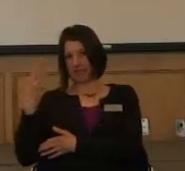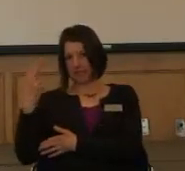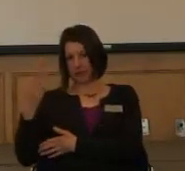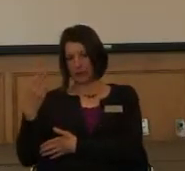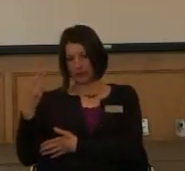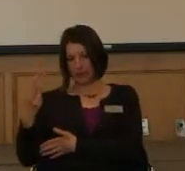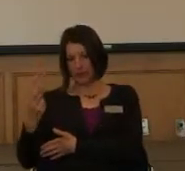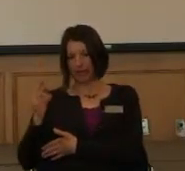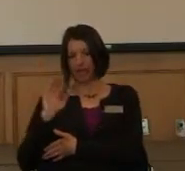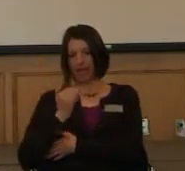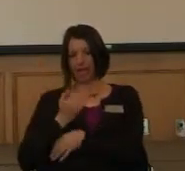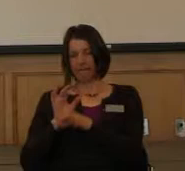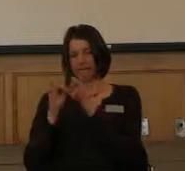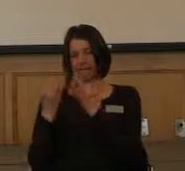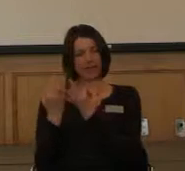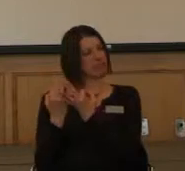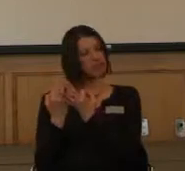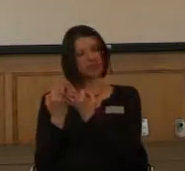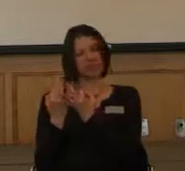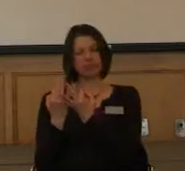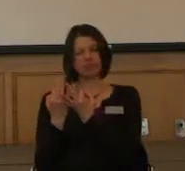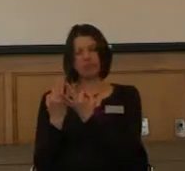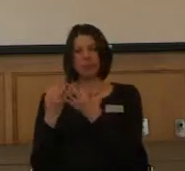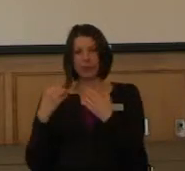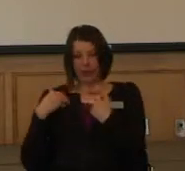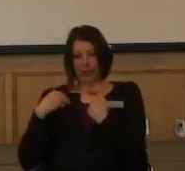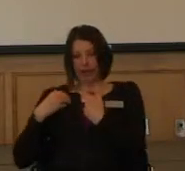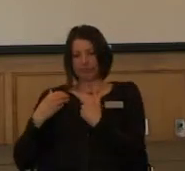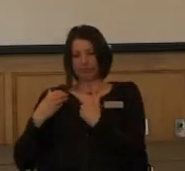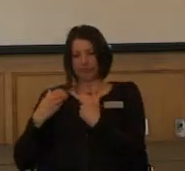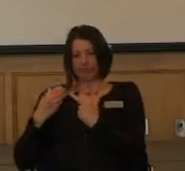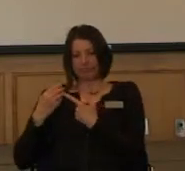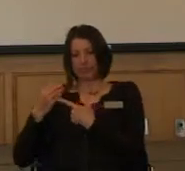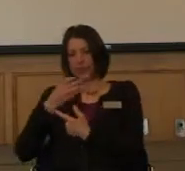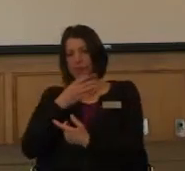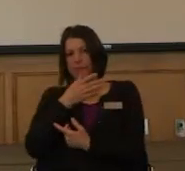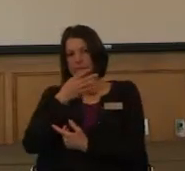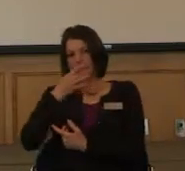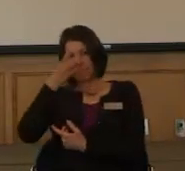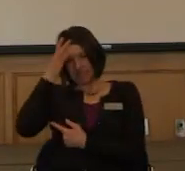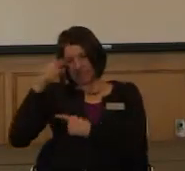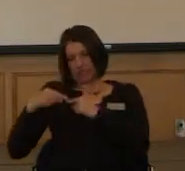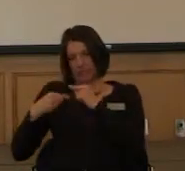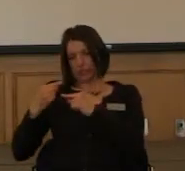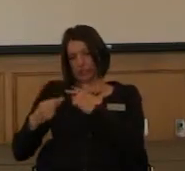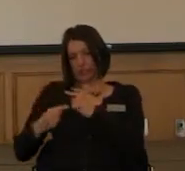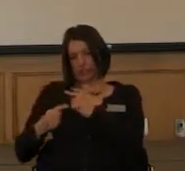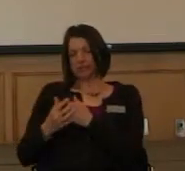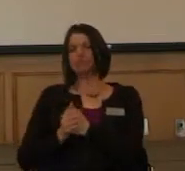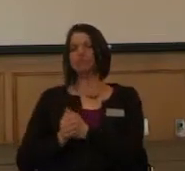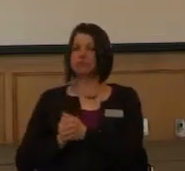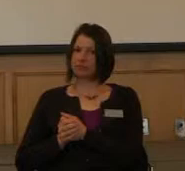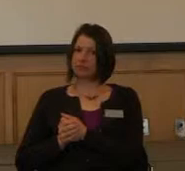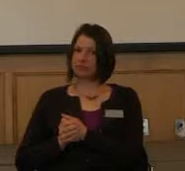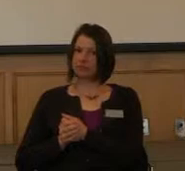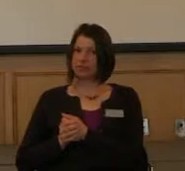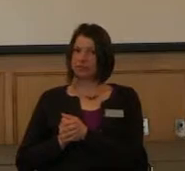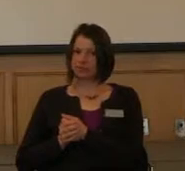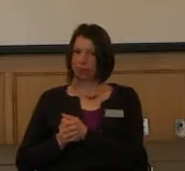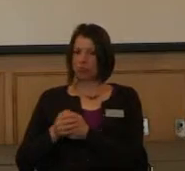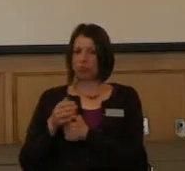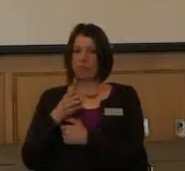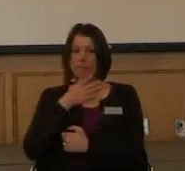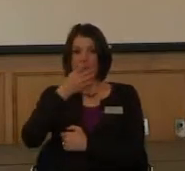In our family, that didn't do any good. When I was diagnosed, apparently, my parents looked back several